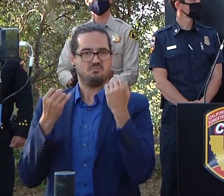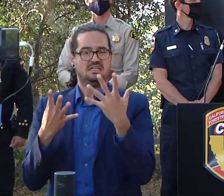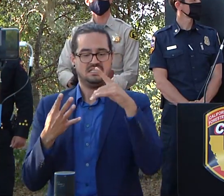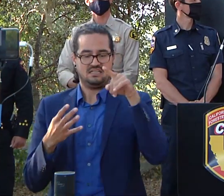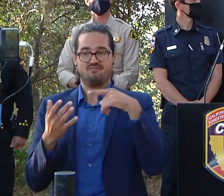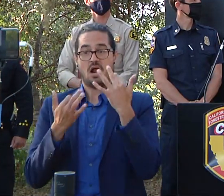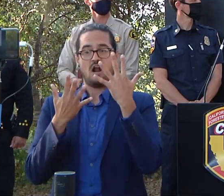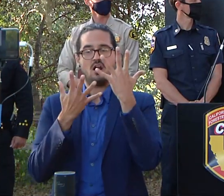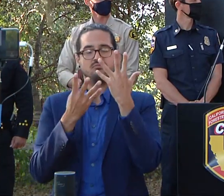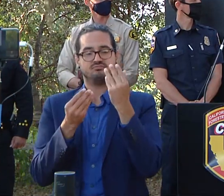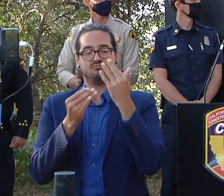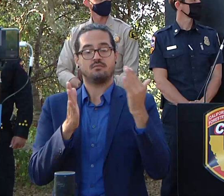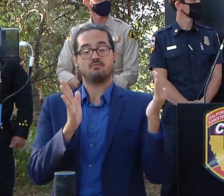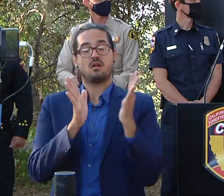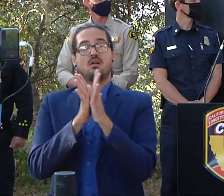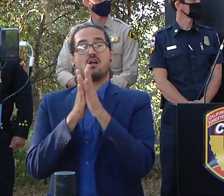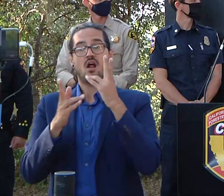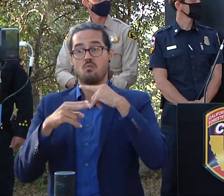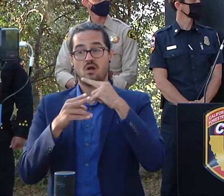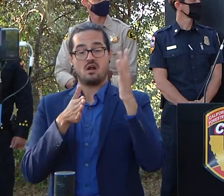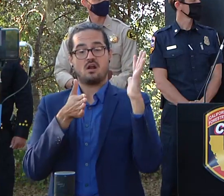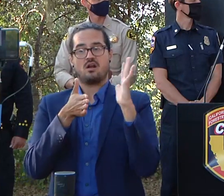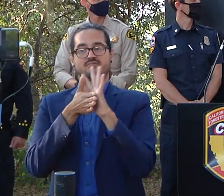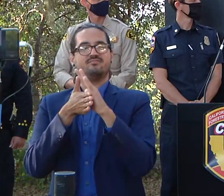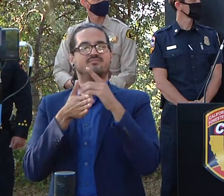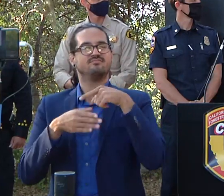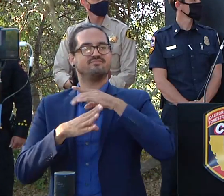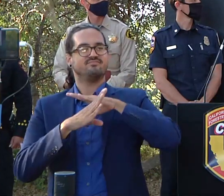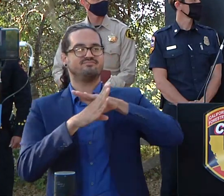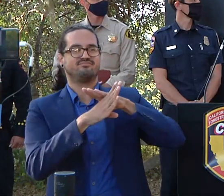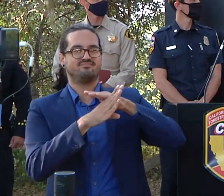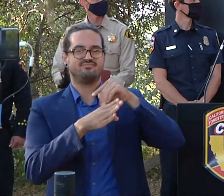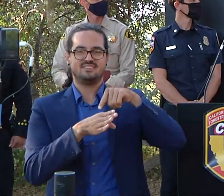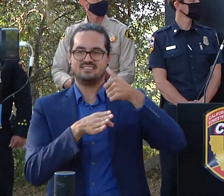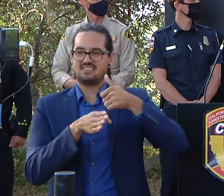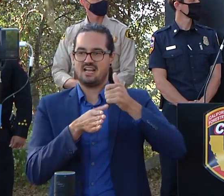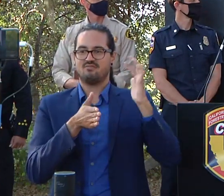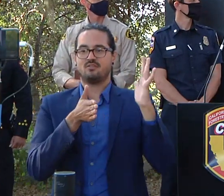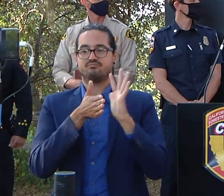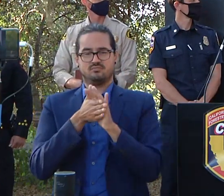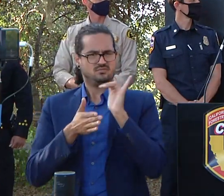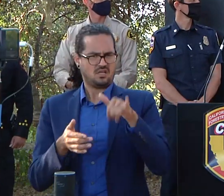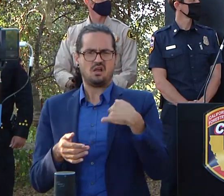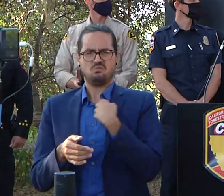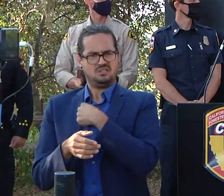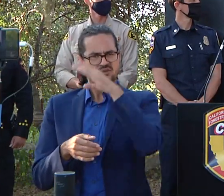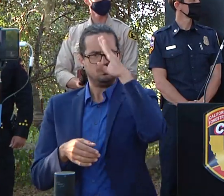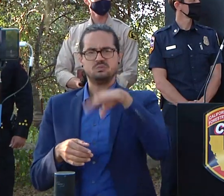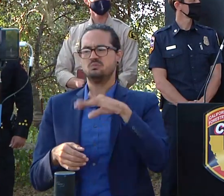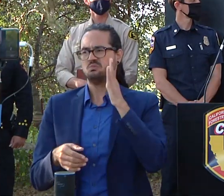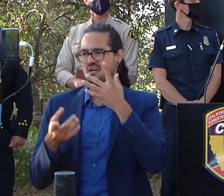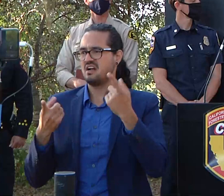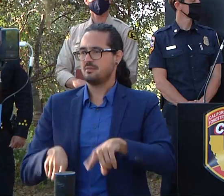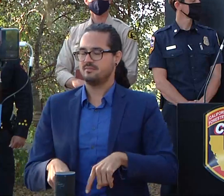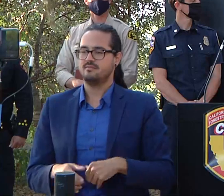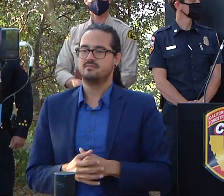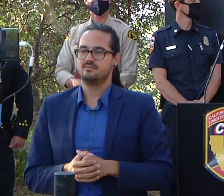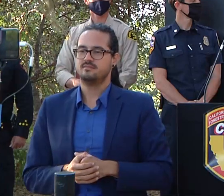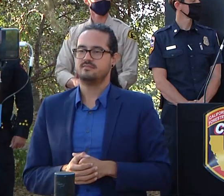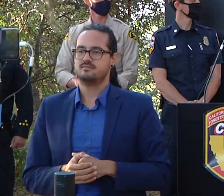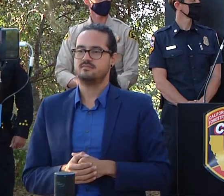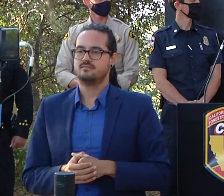9 so when you see that that that was just part of the the strategy of letting that burn down to our control points which at that point is the highway